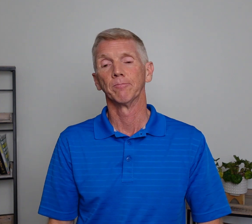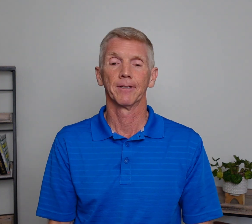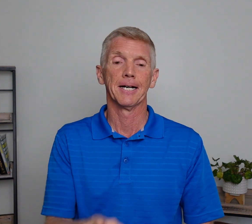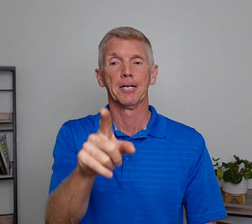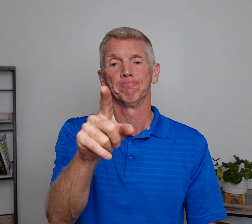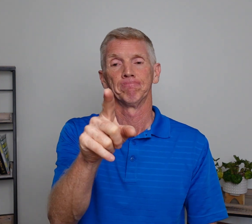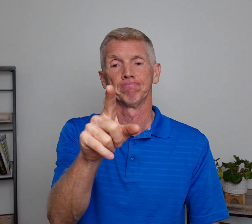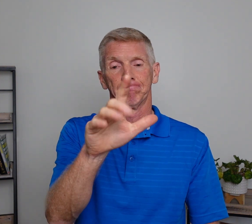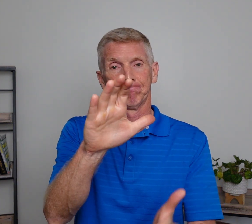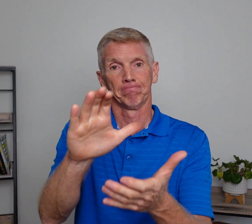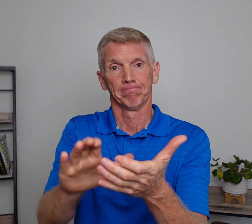one?